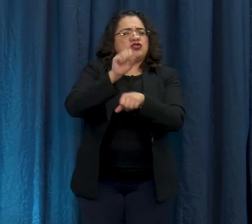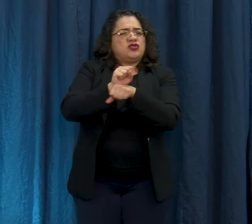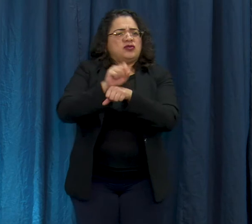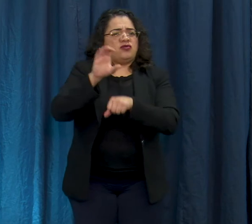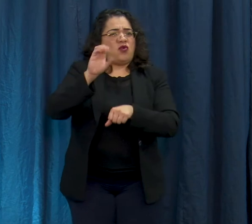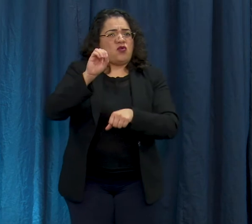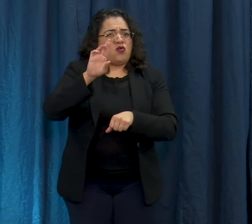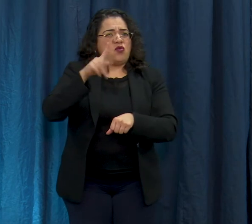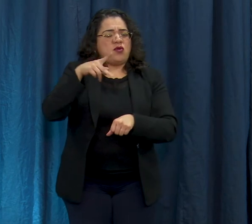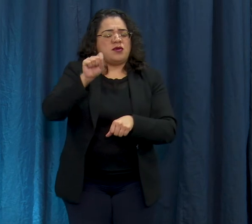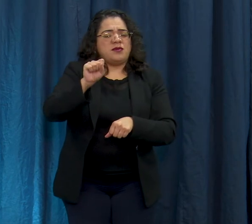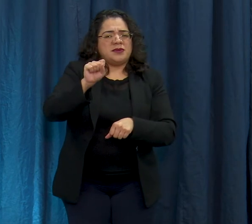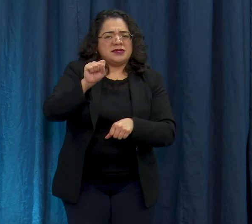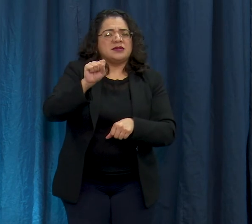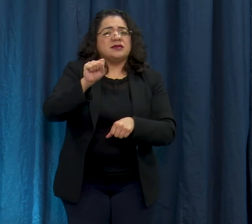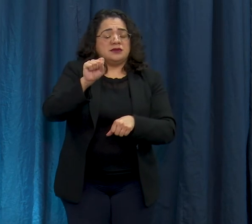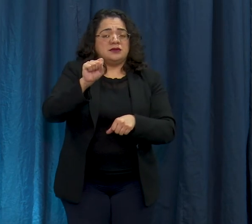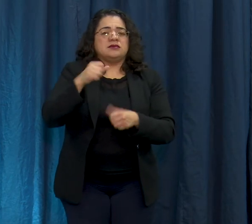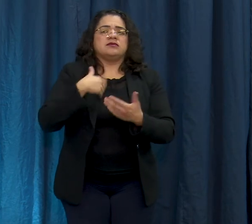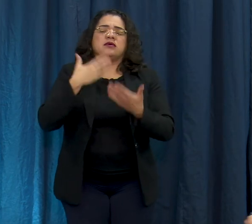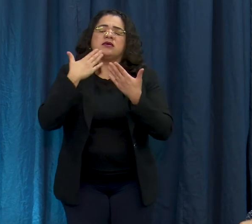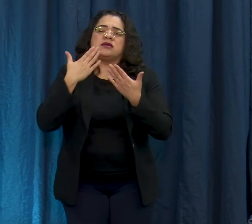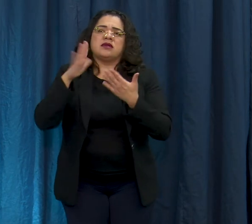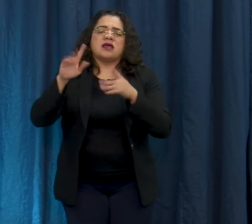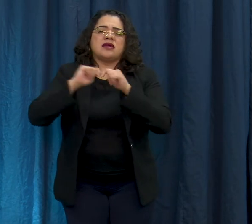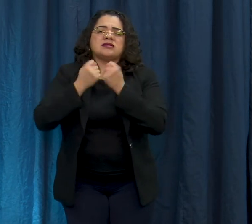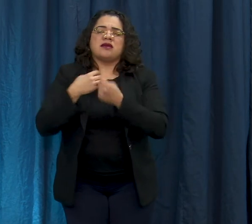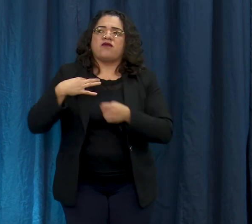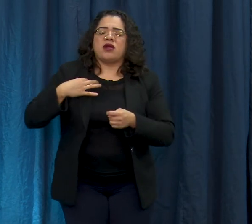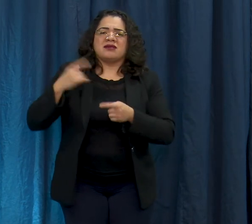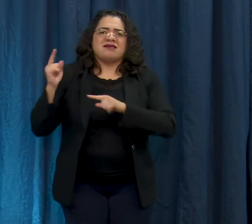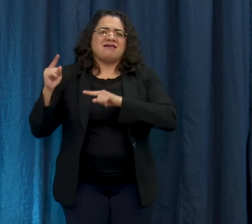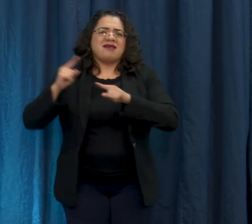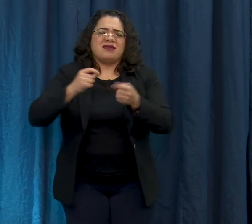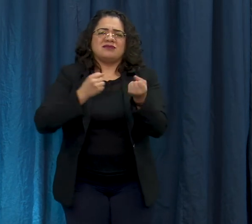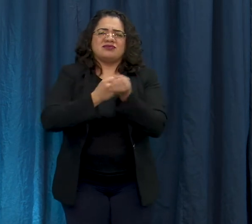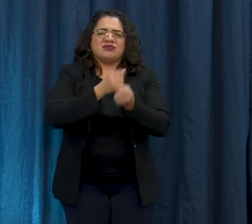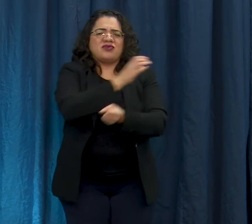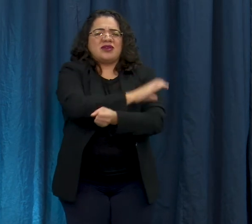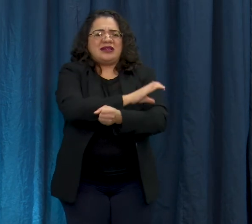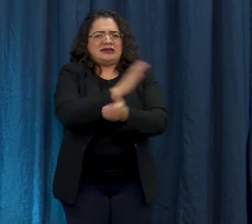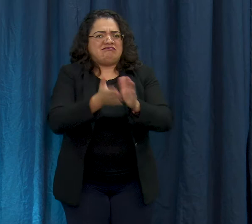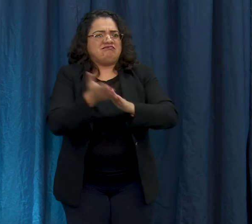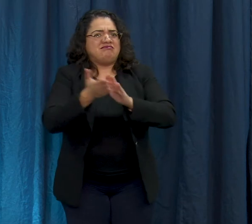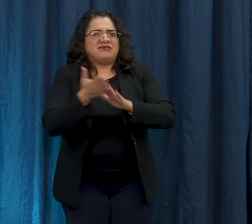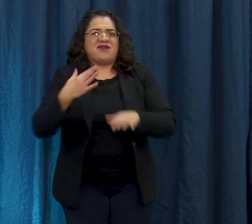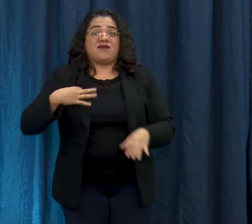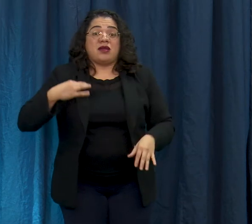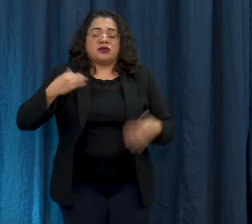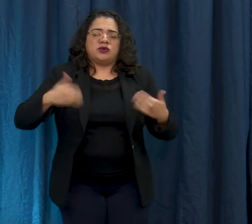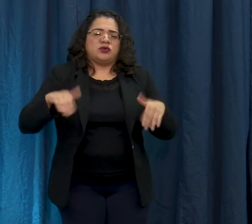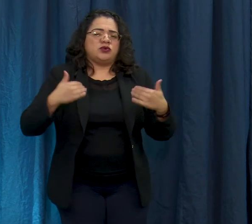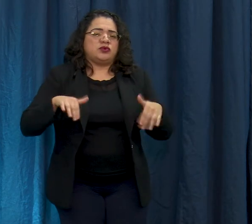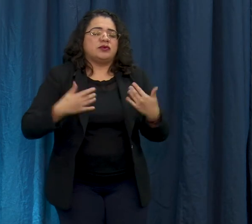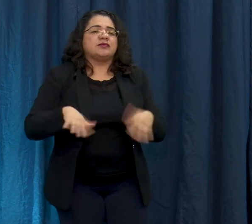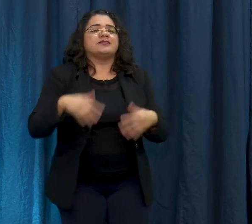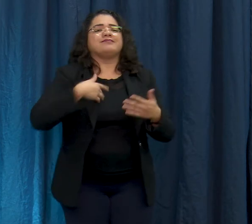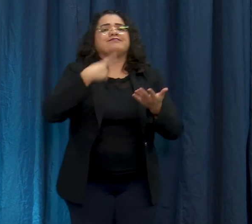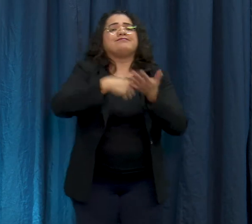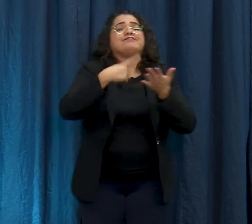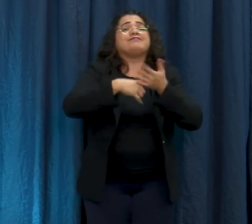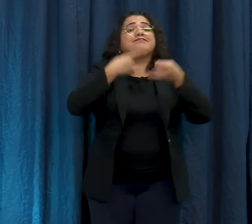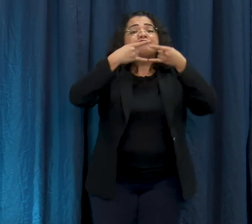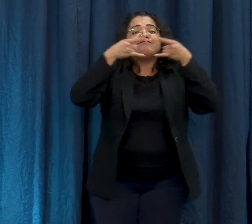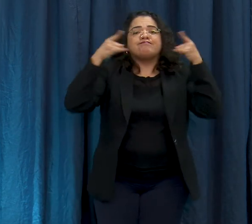les agradecemos a este equipo por todos sus servicios. También mencionamos lo que es cubrirse la cara. Es